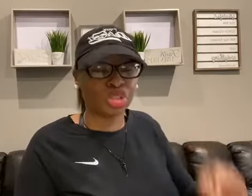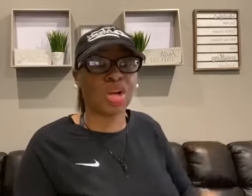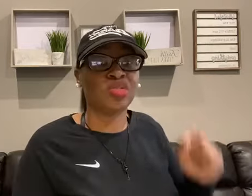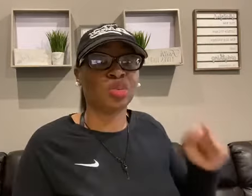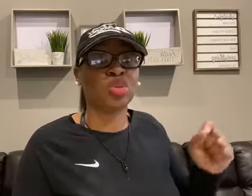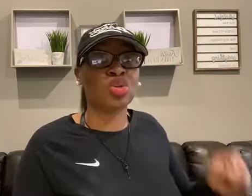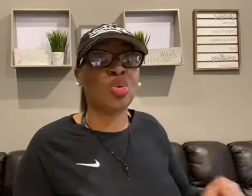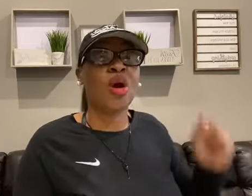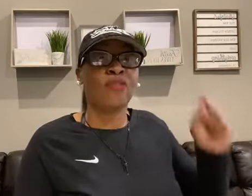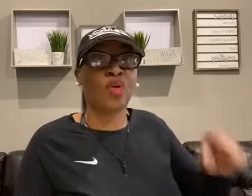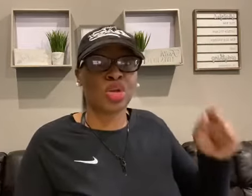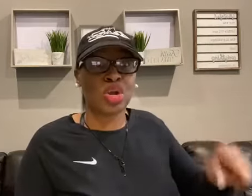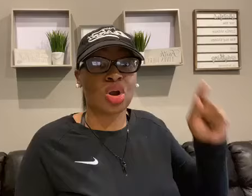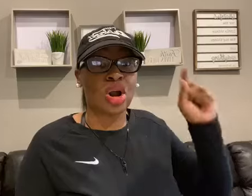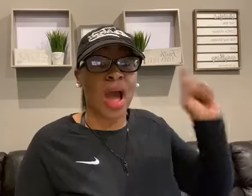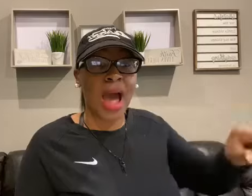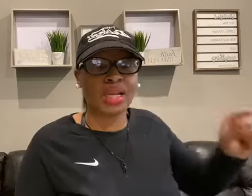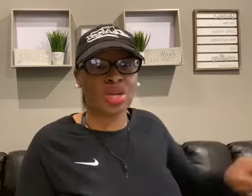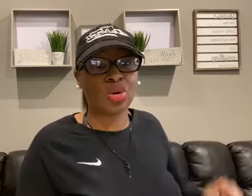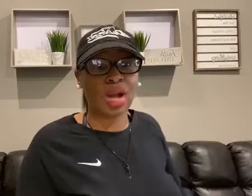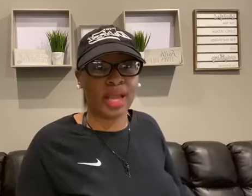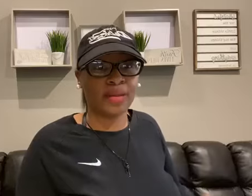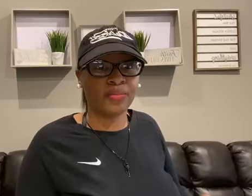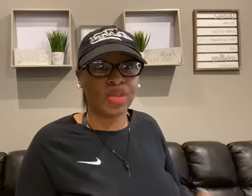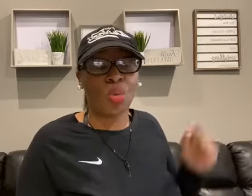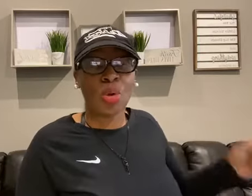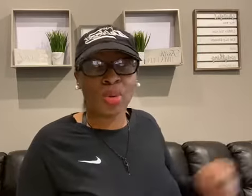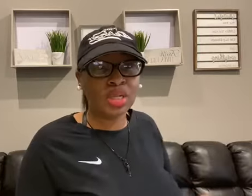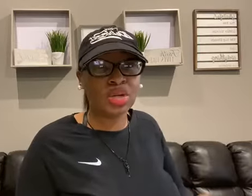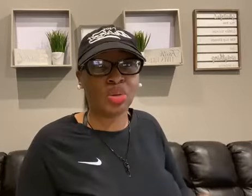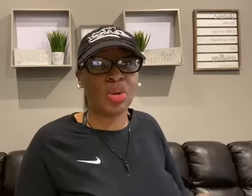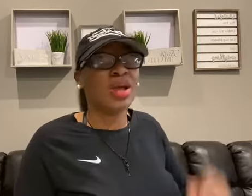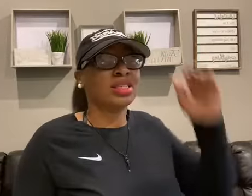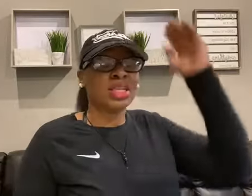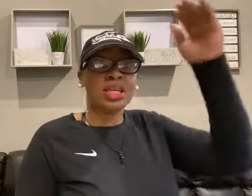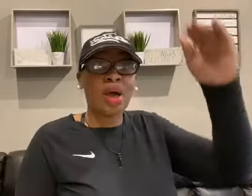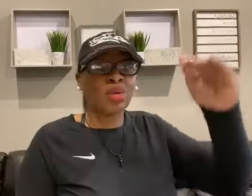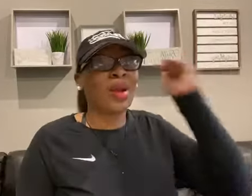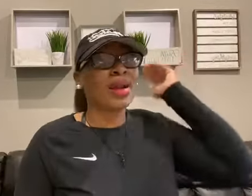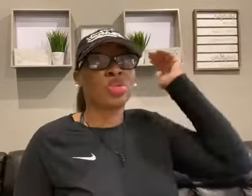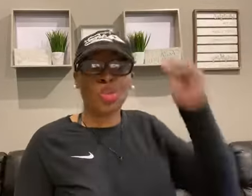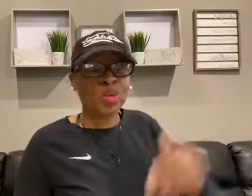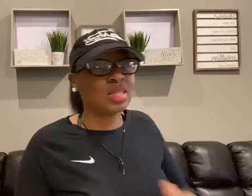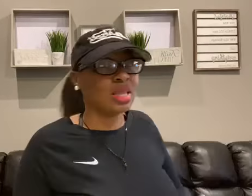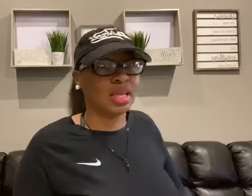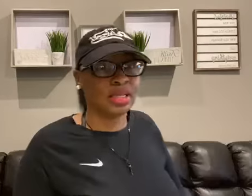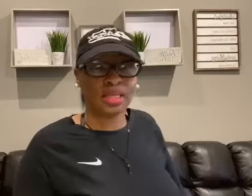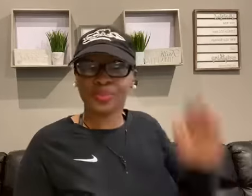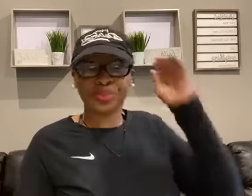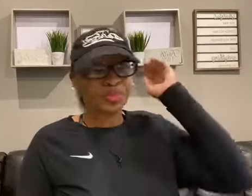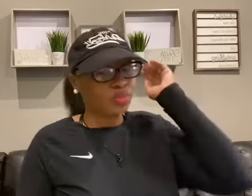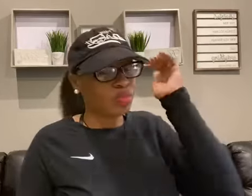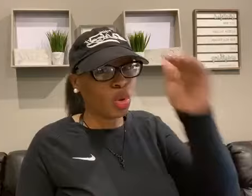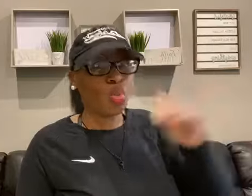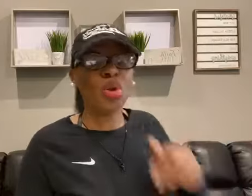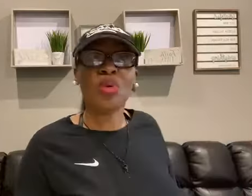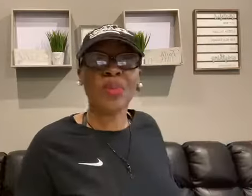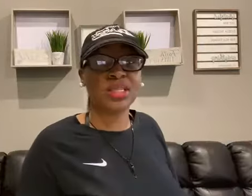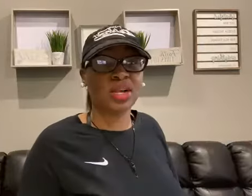your service will do for your ideal client. What will it do? Sit down and write out 20 things. What will my